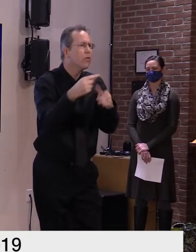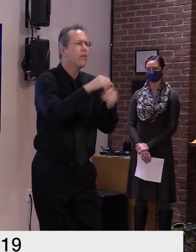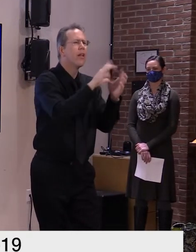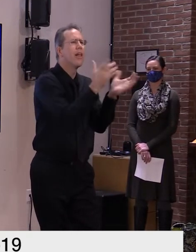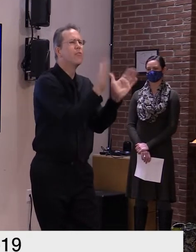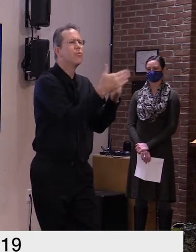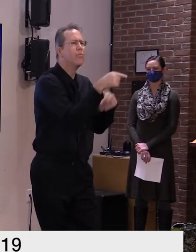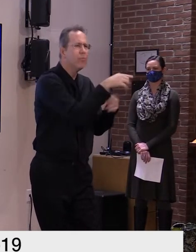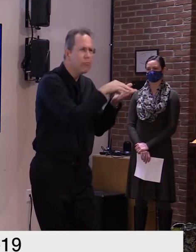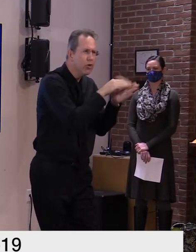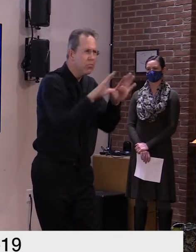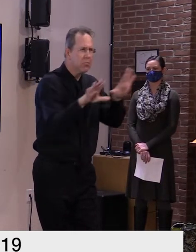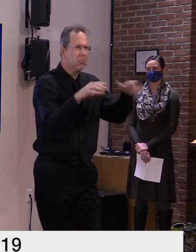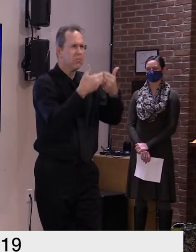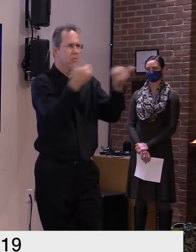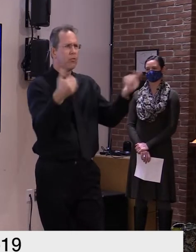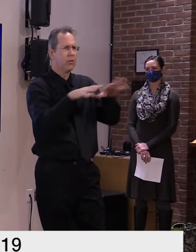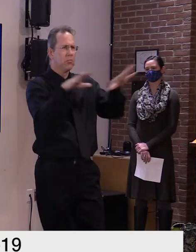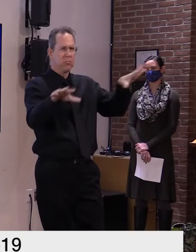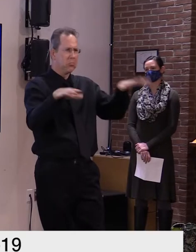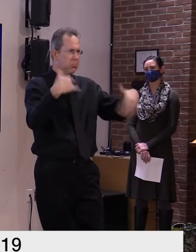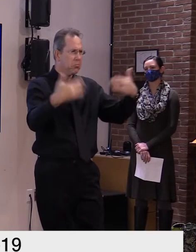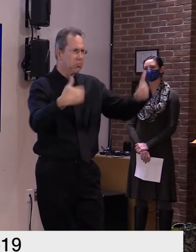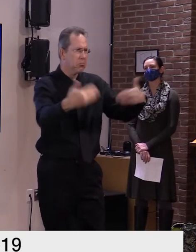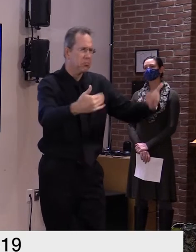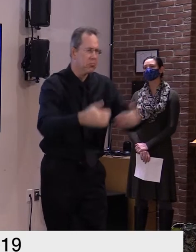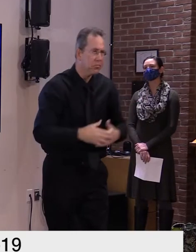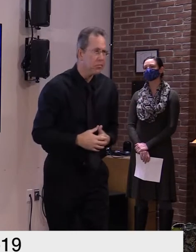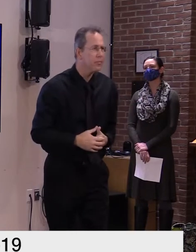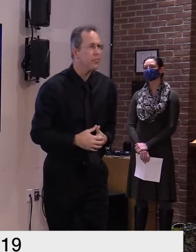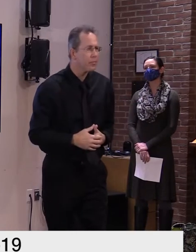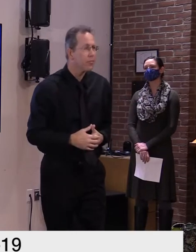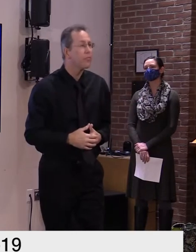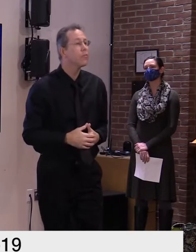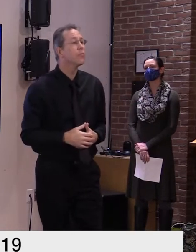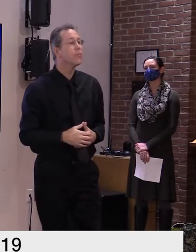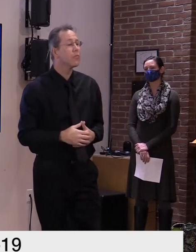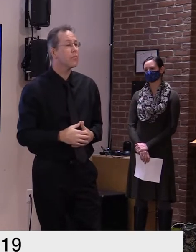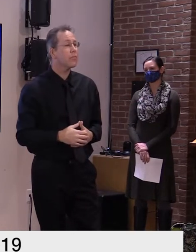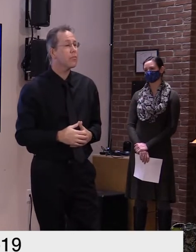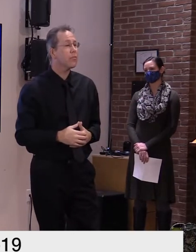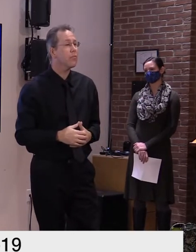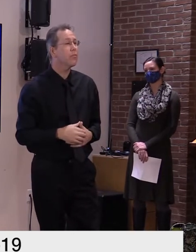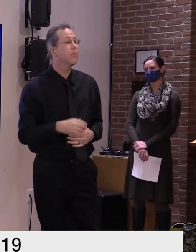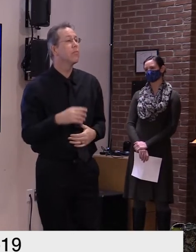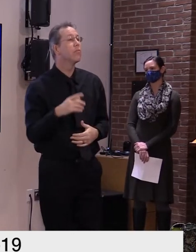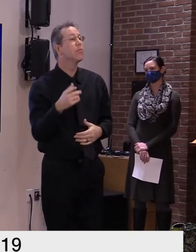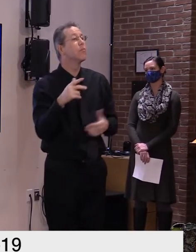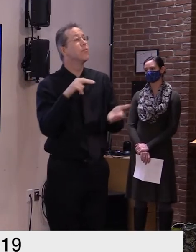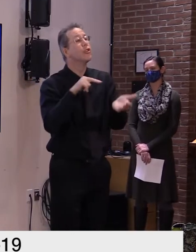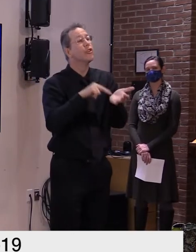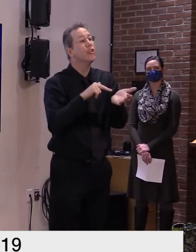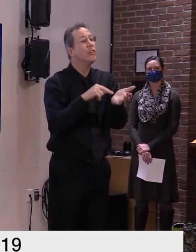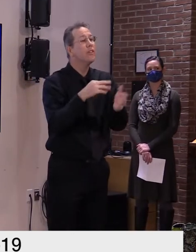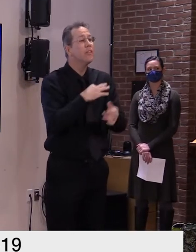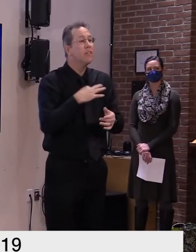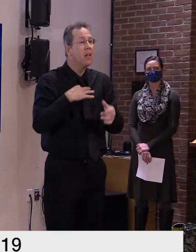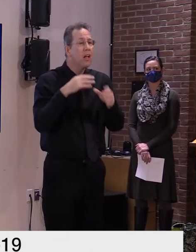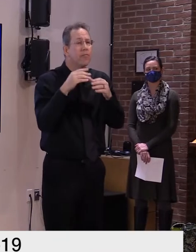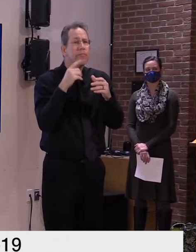cte centers are also investing in expanded guidance and nursing staff and full-time substitutes